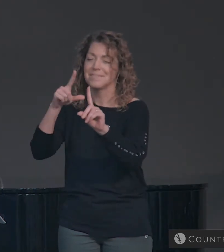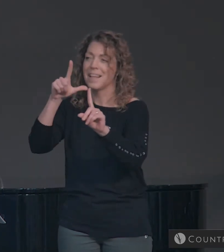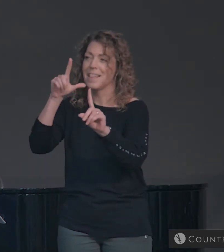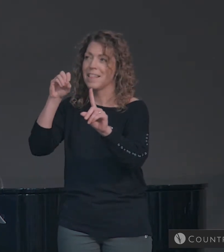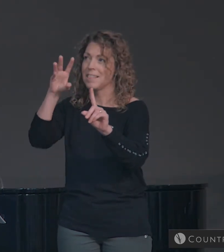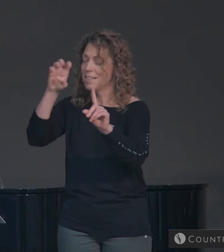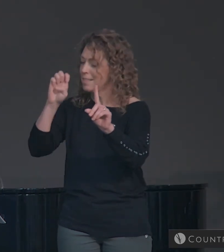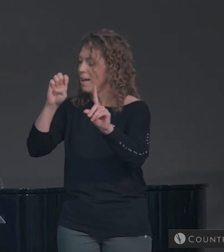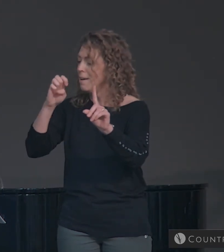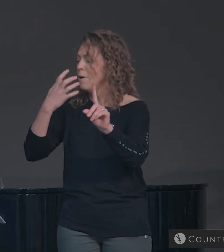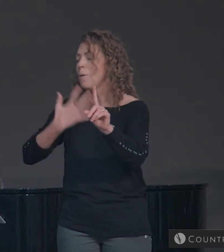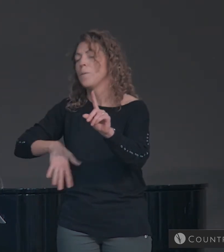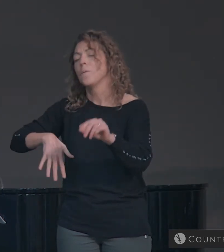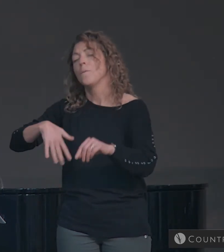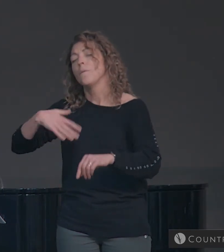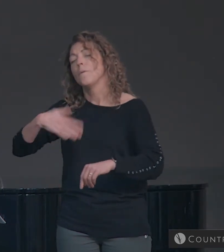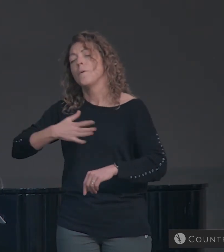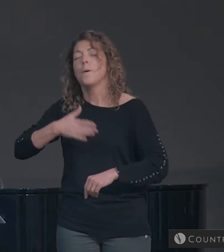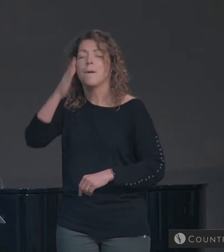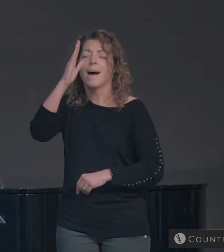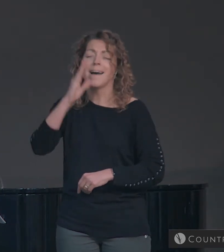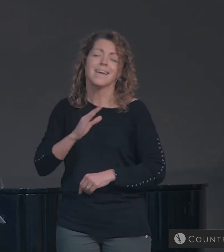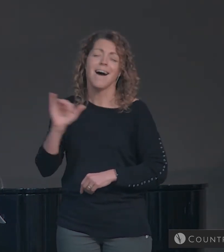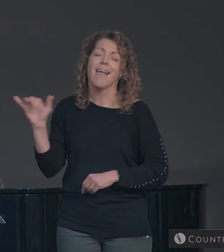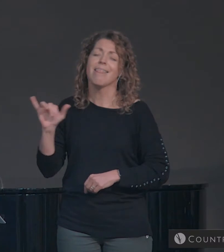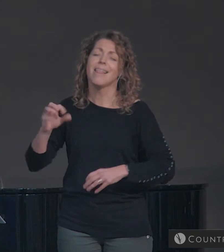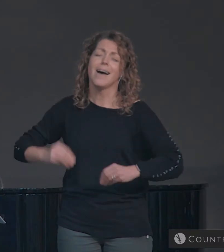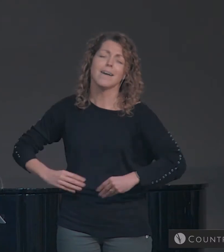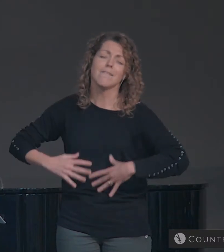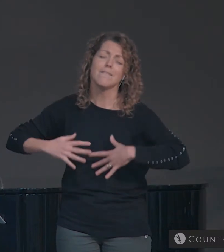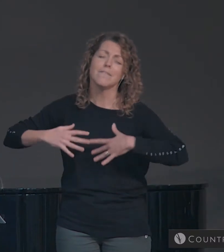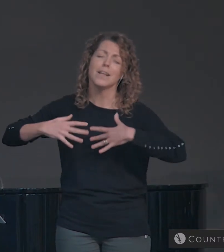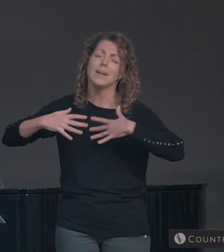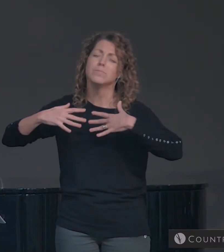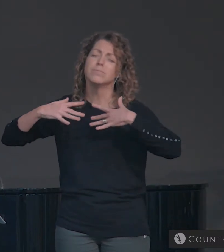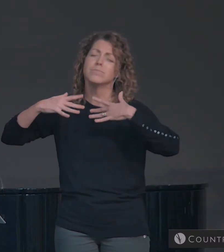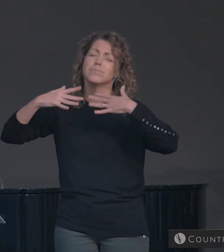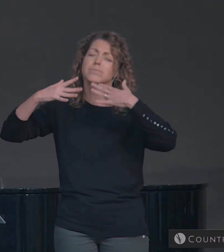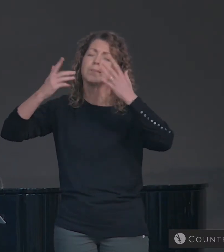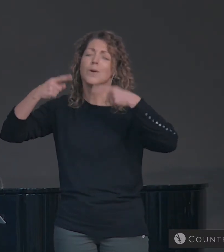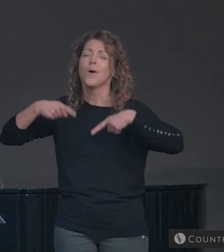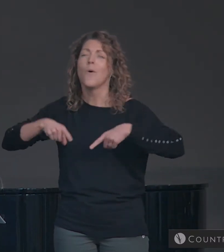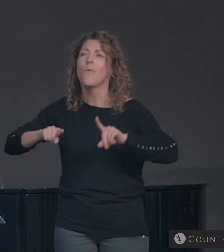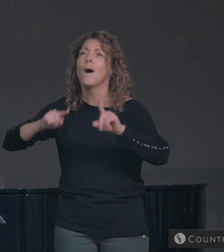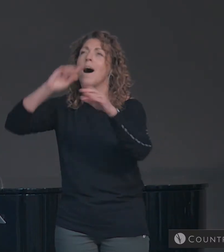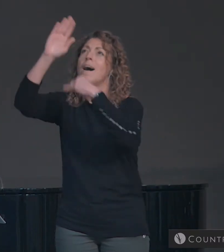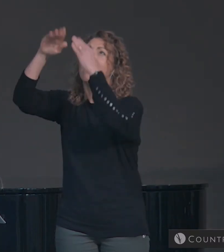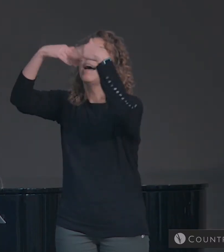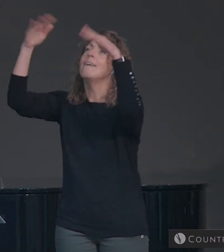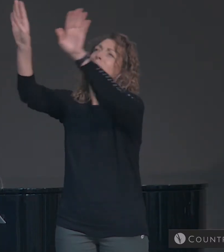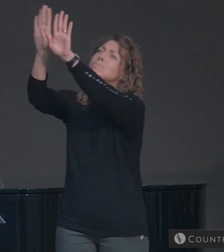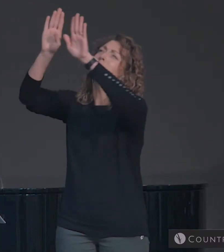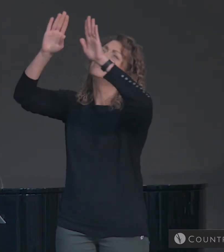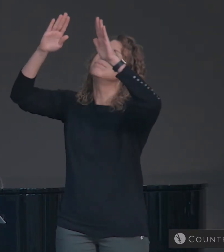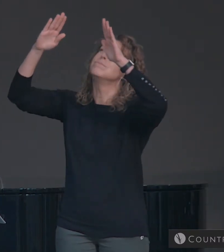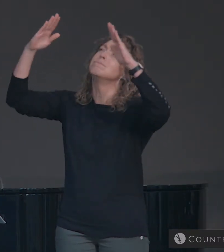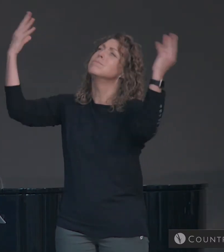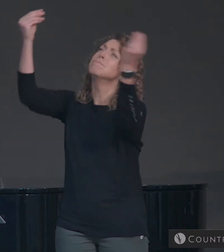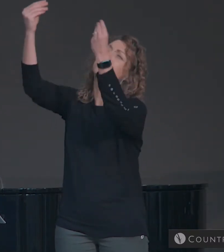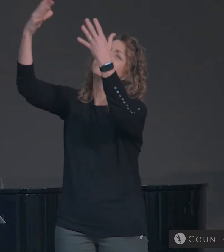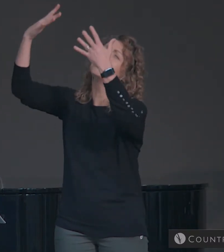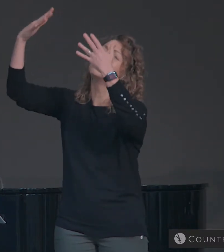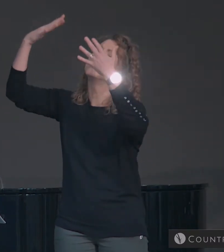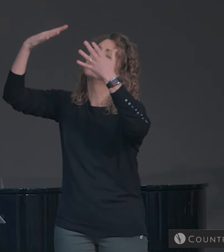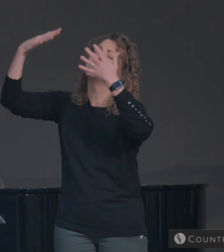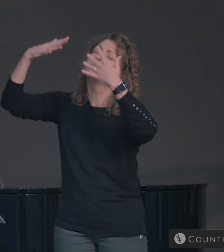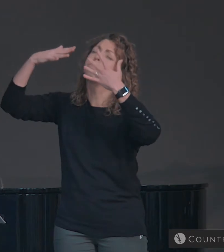Oh, your love, my God, would bring down to as heaven